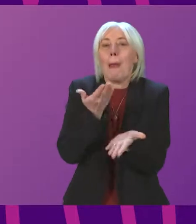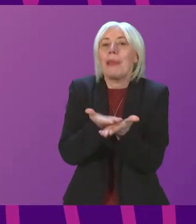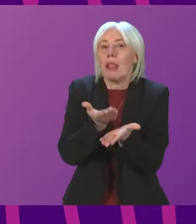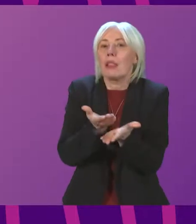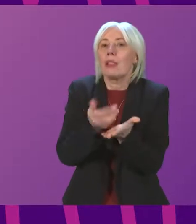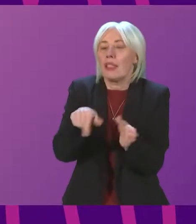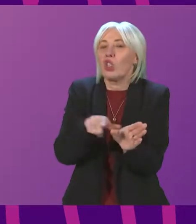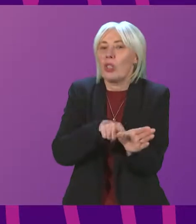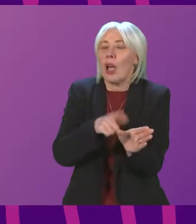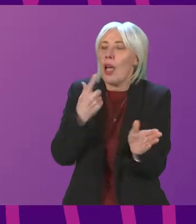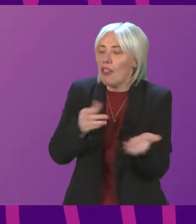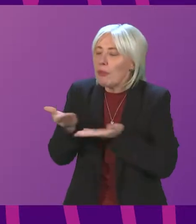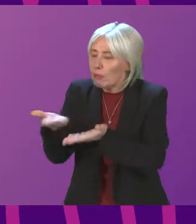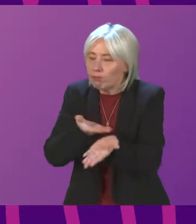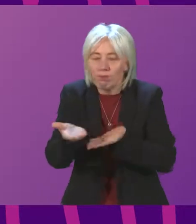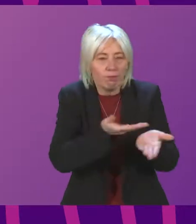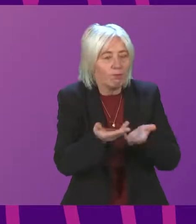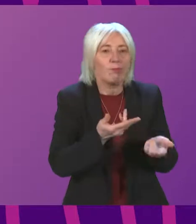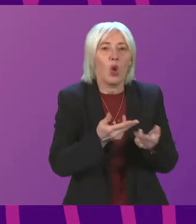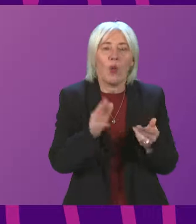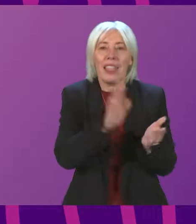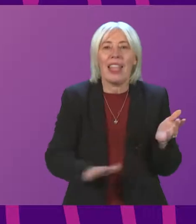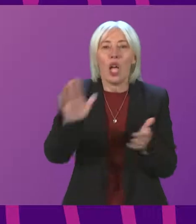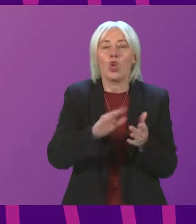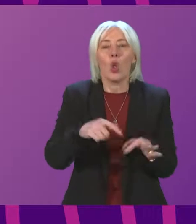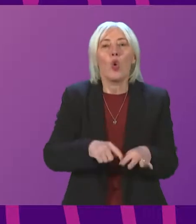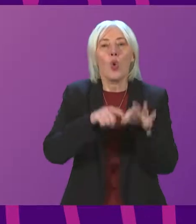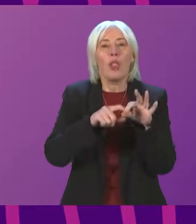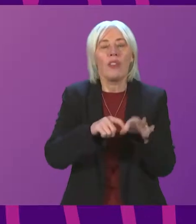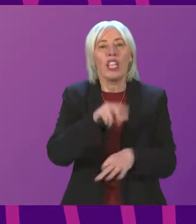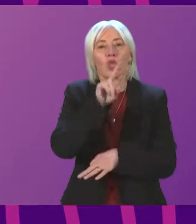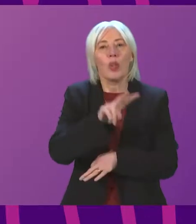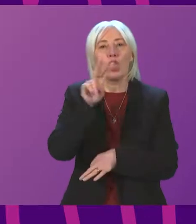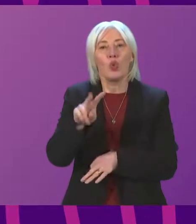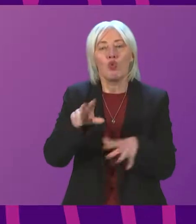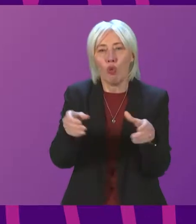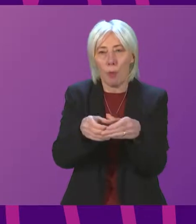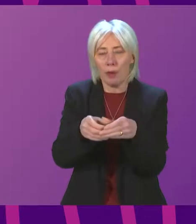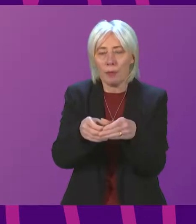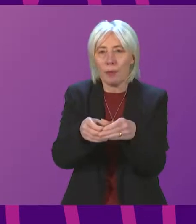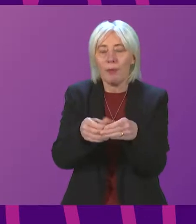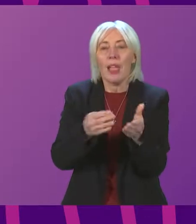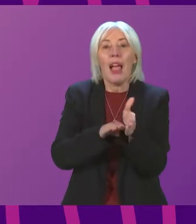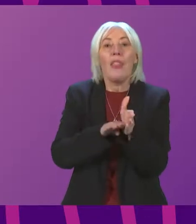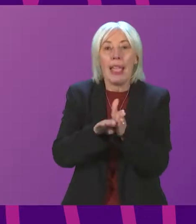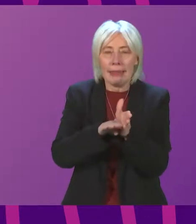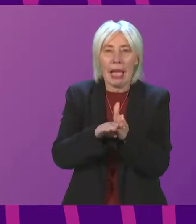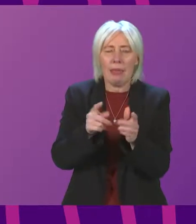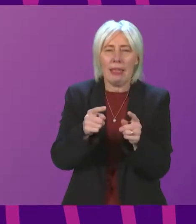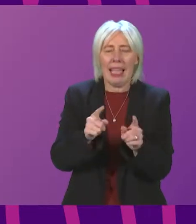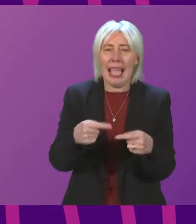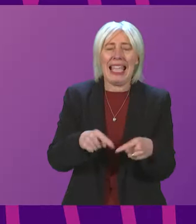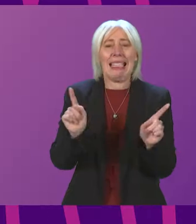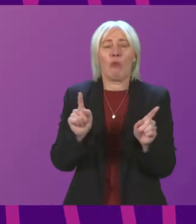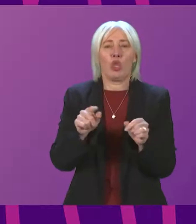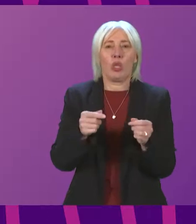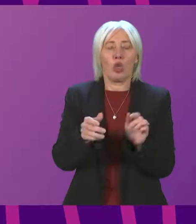been developed in close consultation with members of the National Qualifications 22 group. The Exam Exceptional Circumstances approach